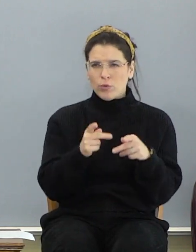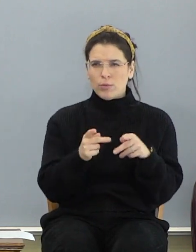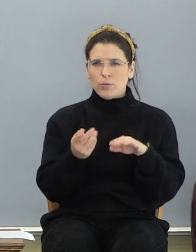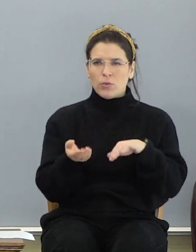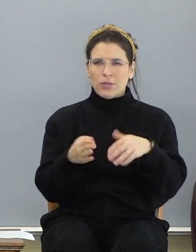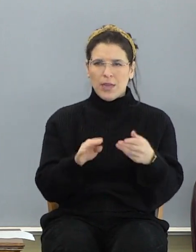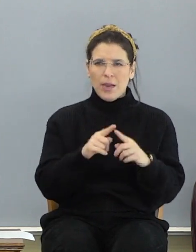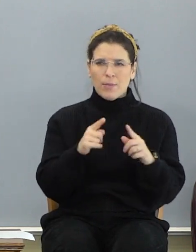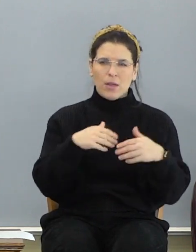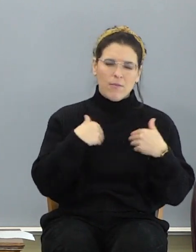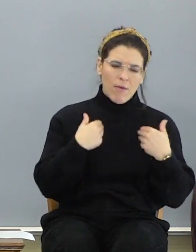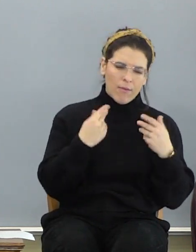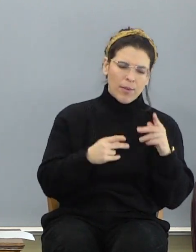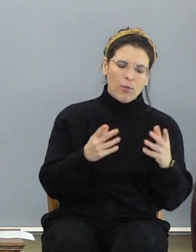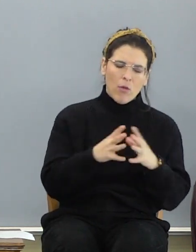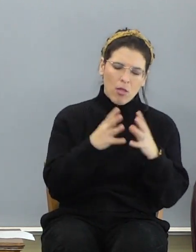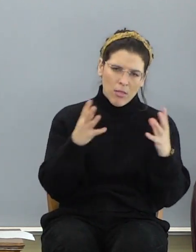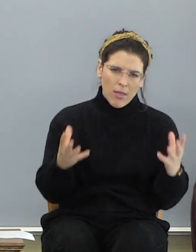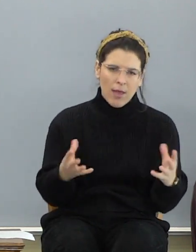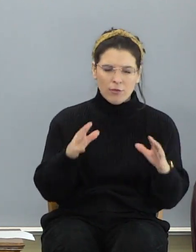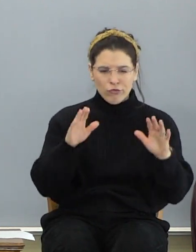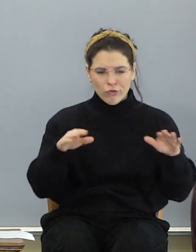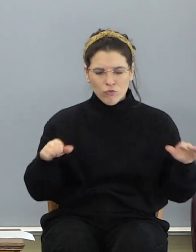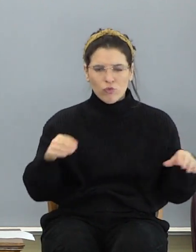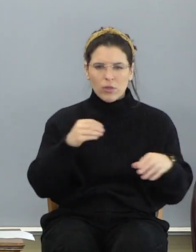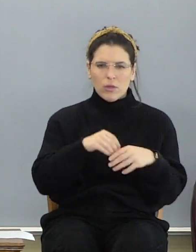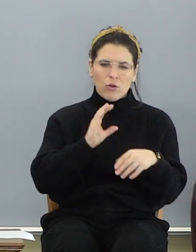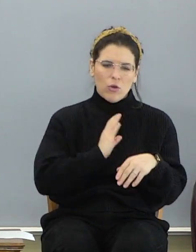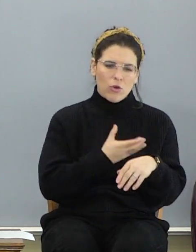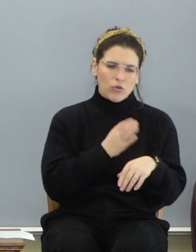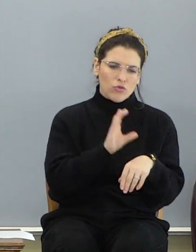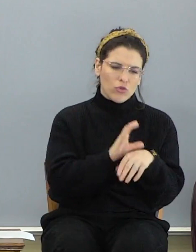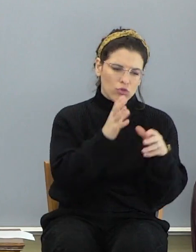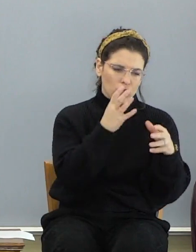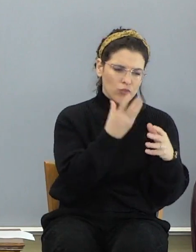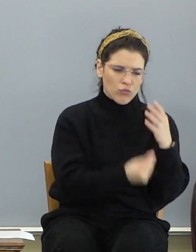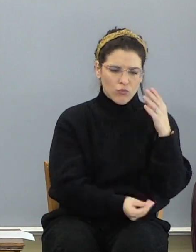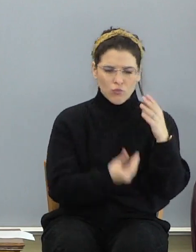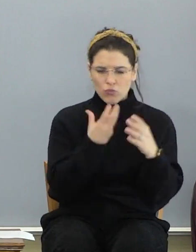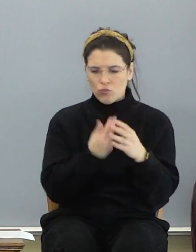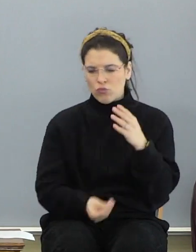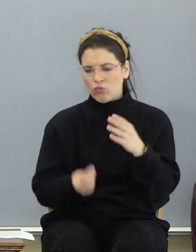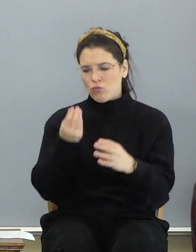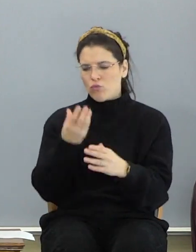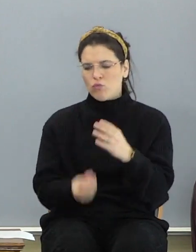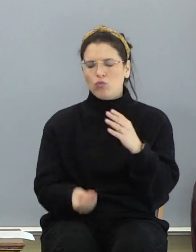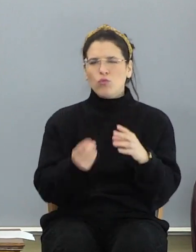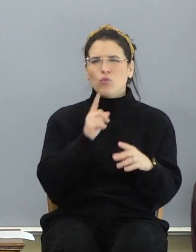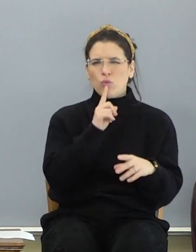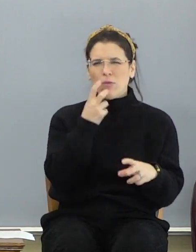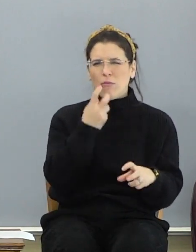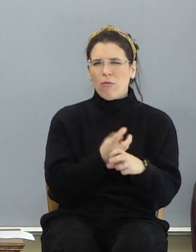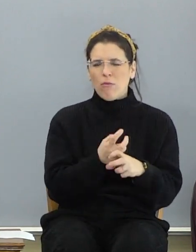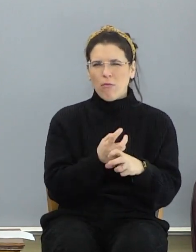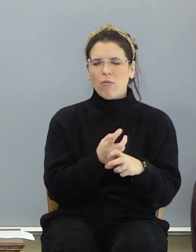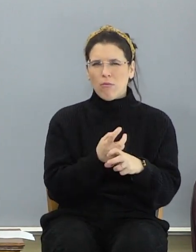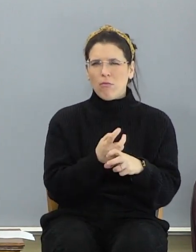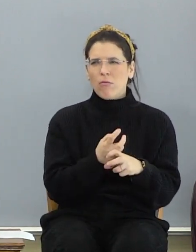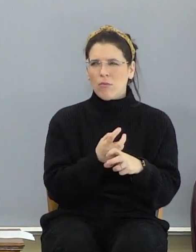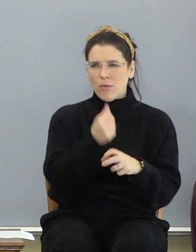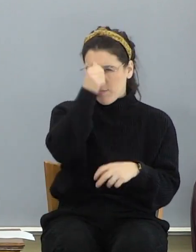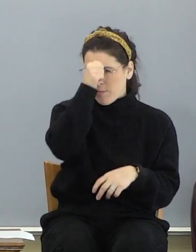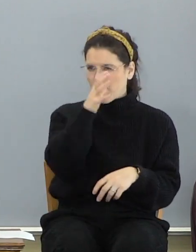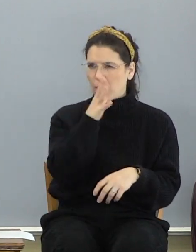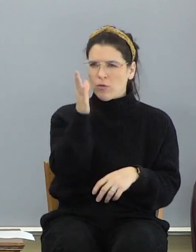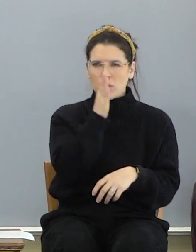lost loved ones and so forth. But when you lose children and young people, it's really difficult. I've said all along, parents should